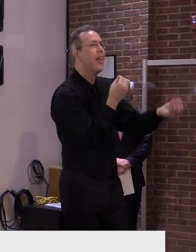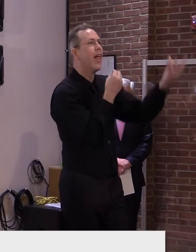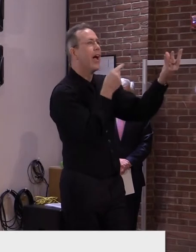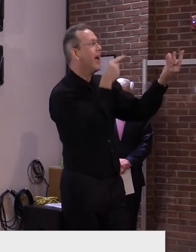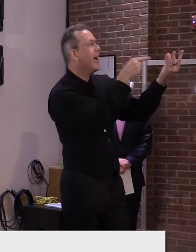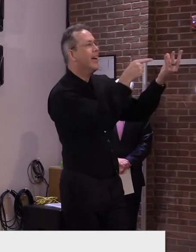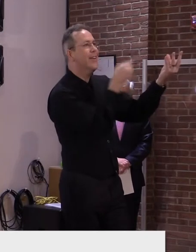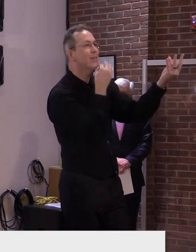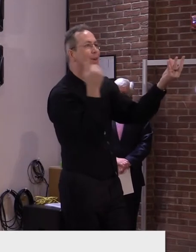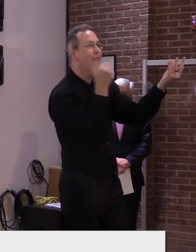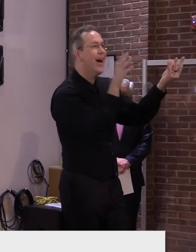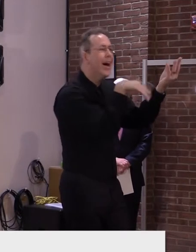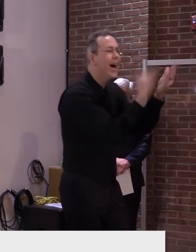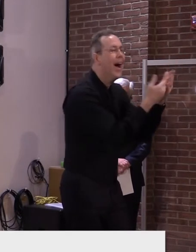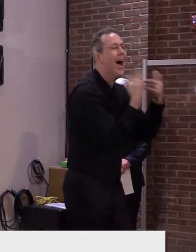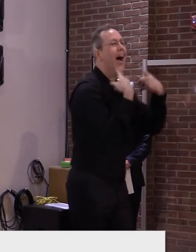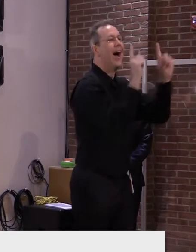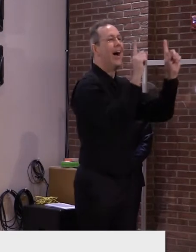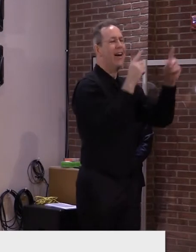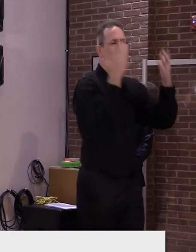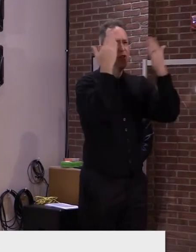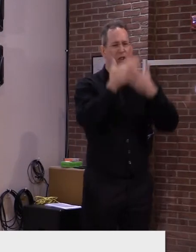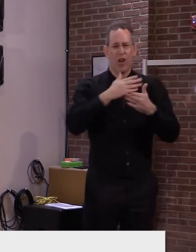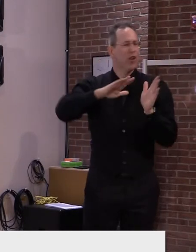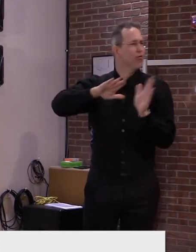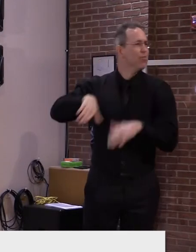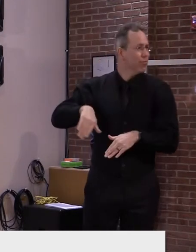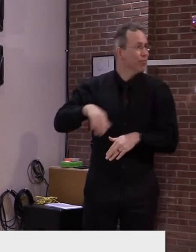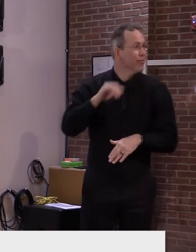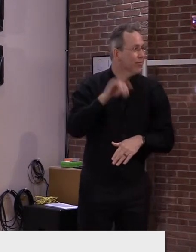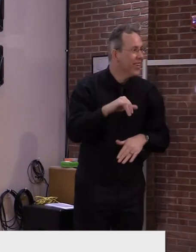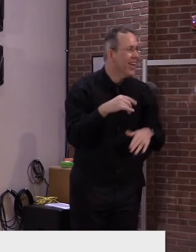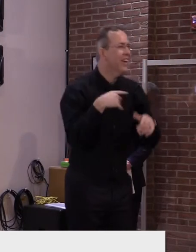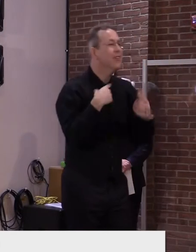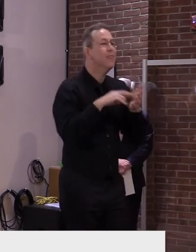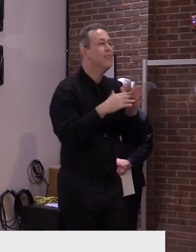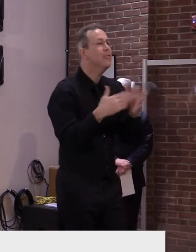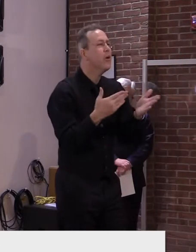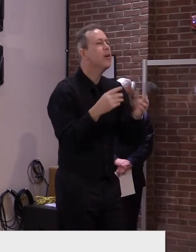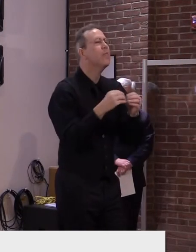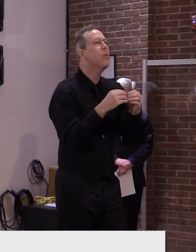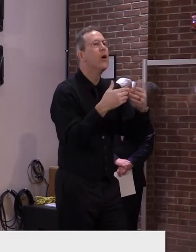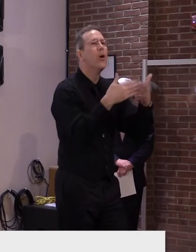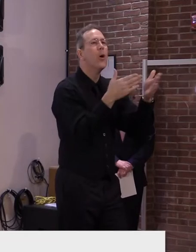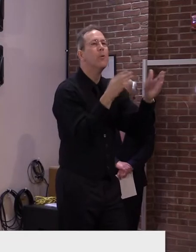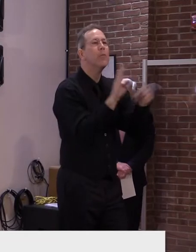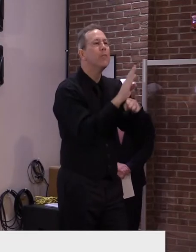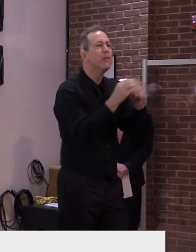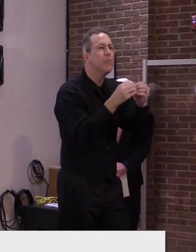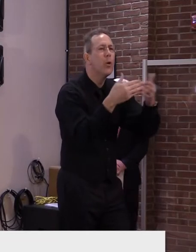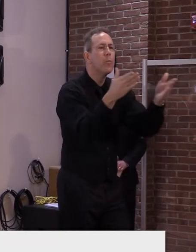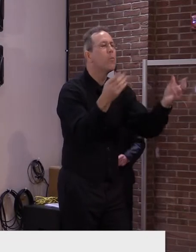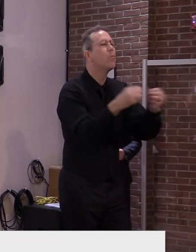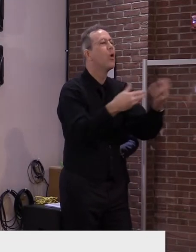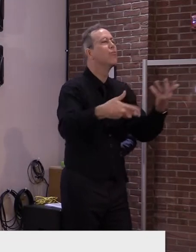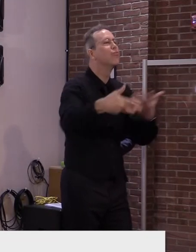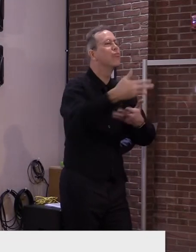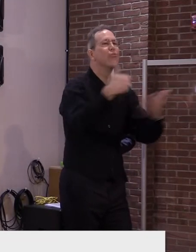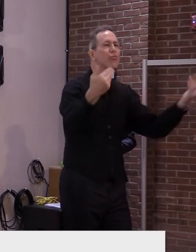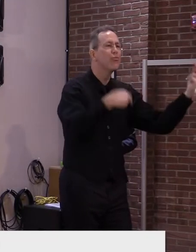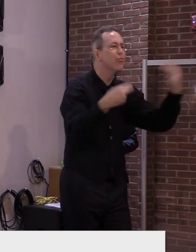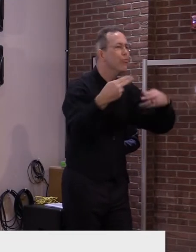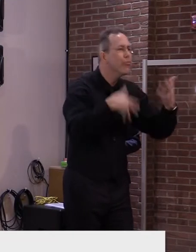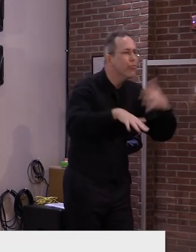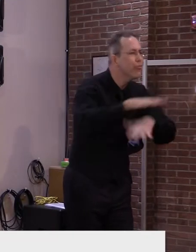vaccine, we'll make more turns of the spigot. Again, I know this raises a lot of questions, and we'll address